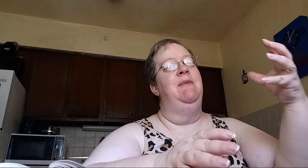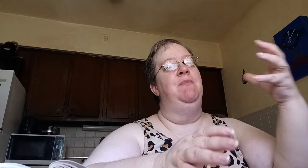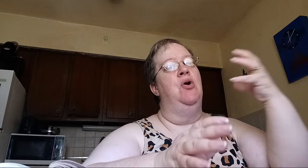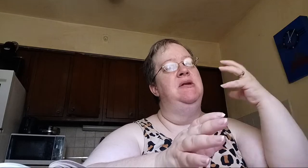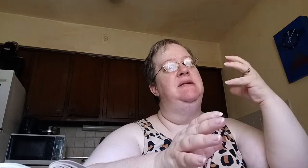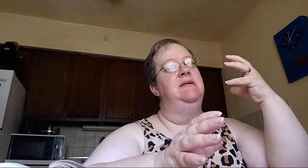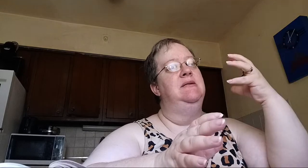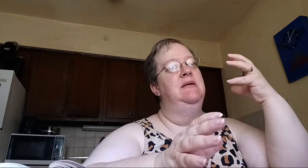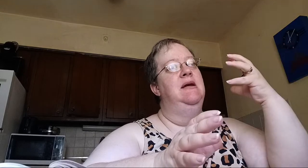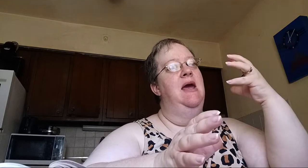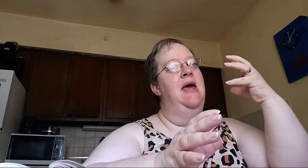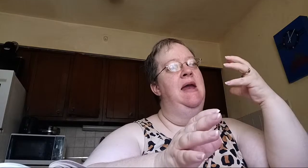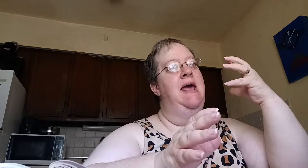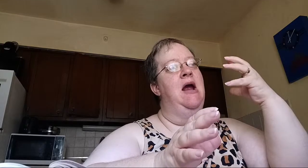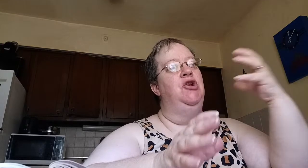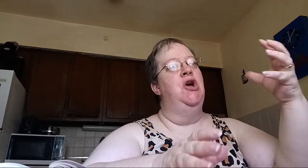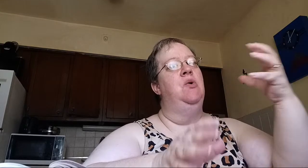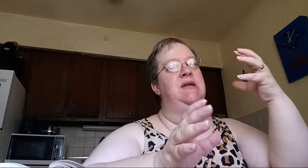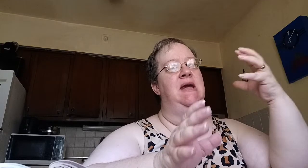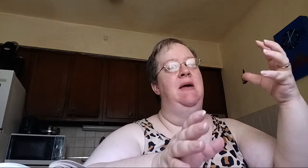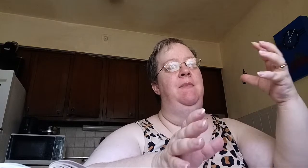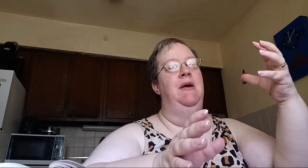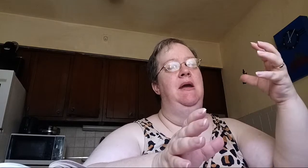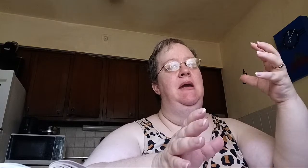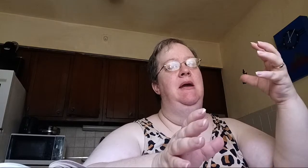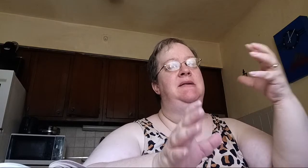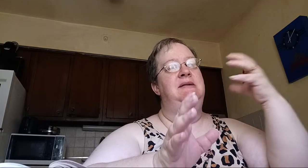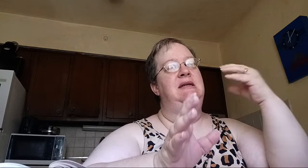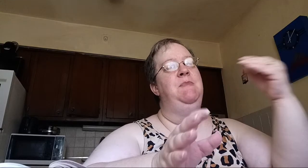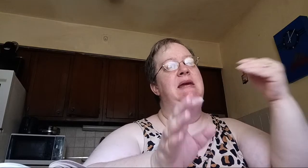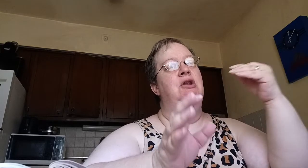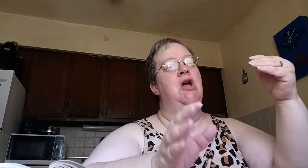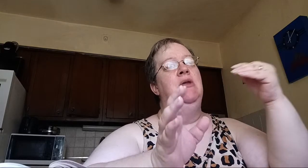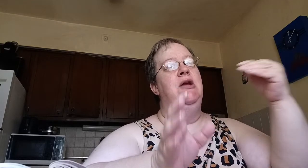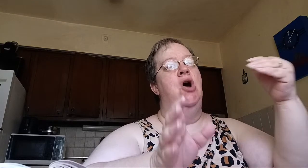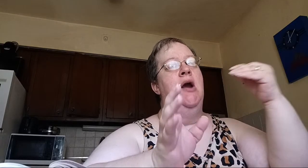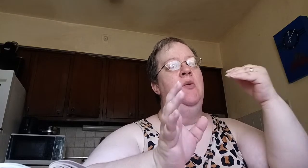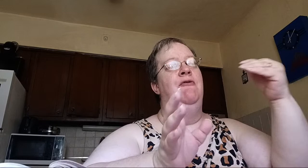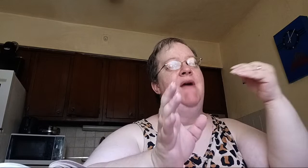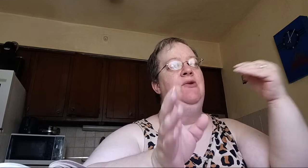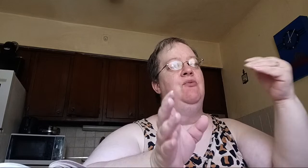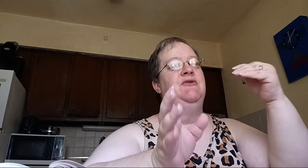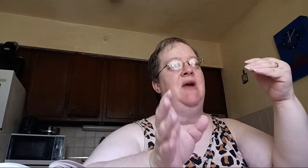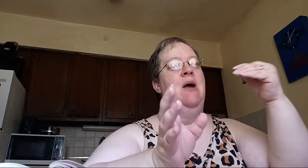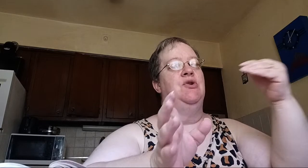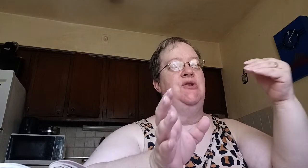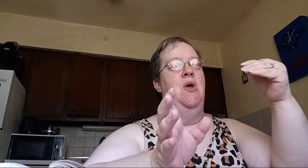burdens and our yoke to him. It says he's meek and lonely in heart and will find rest for our souls.